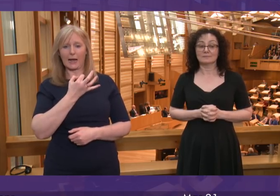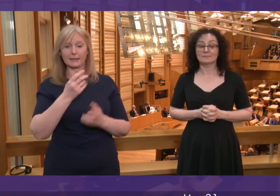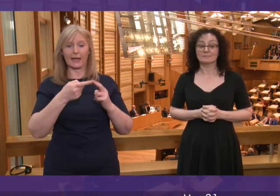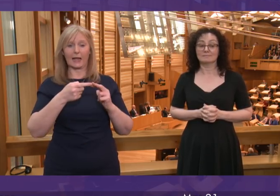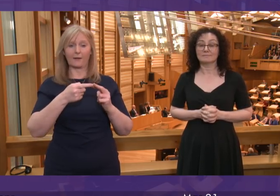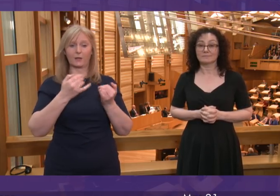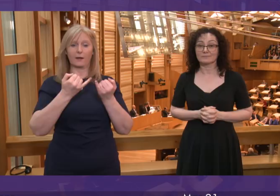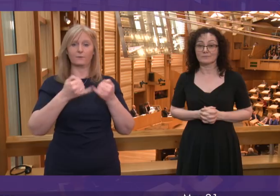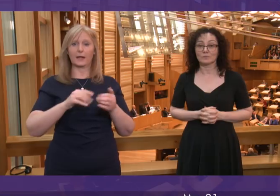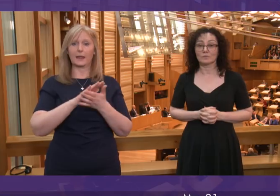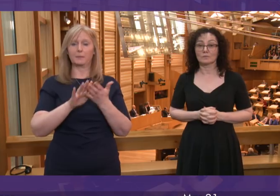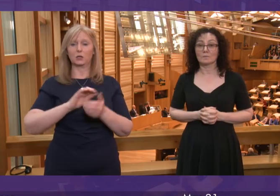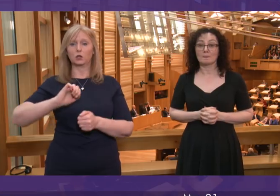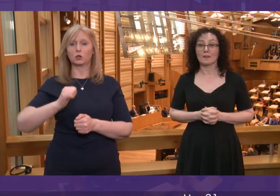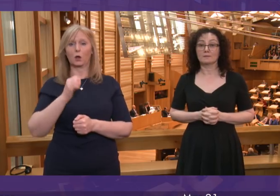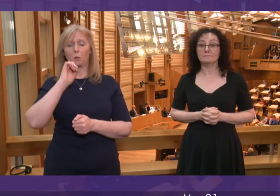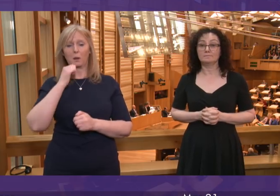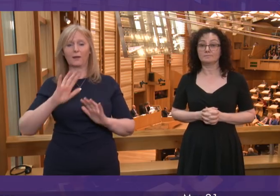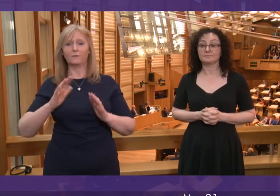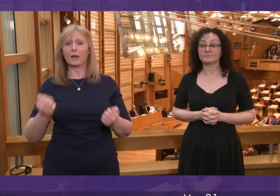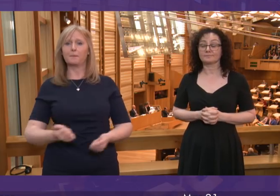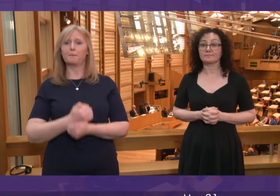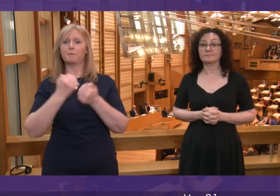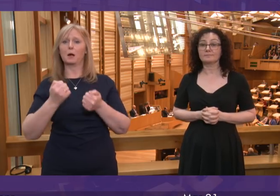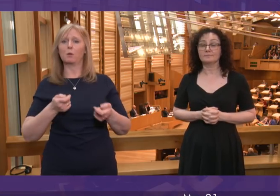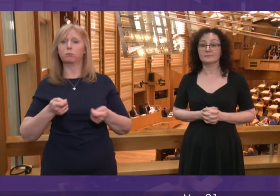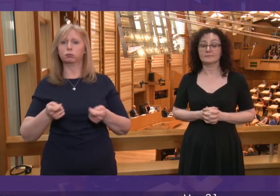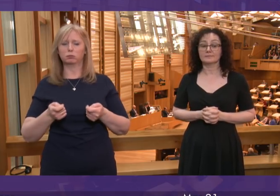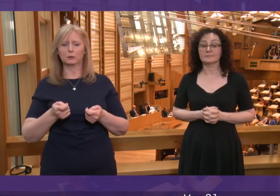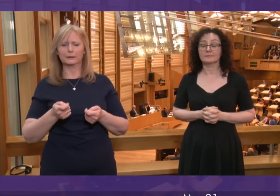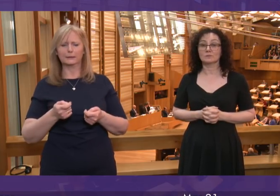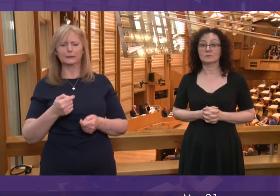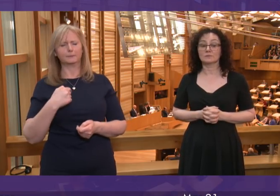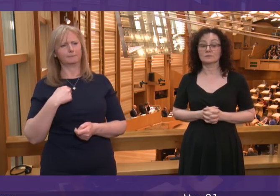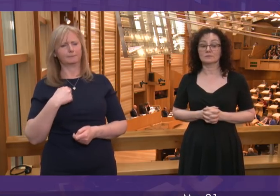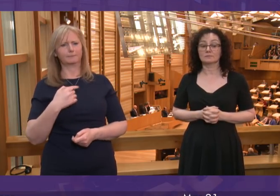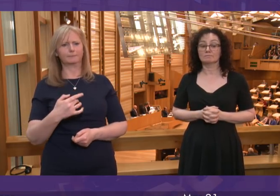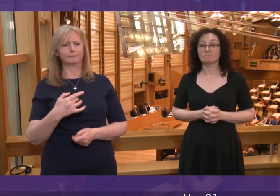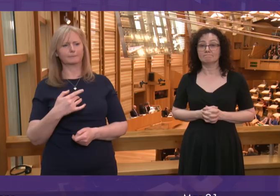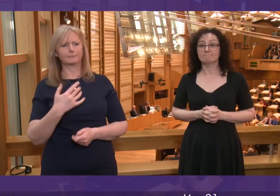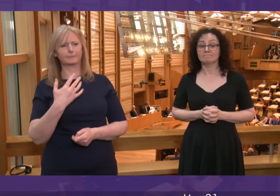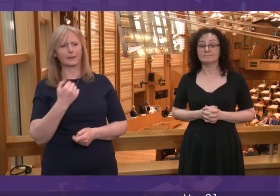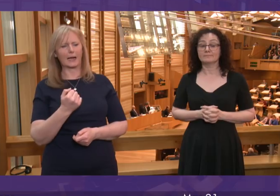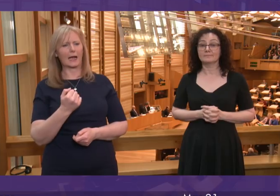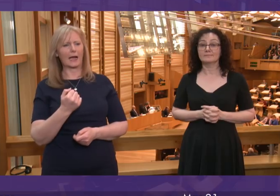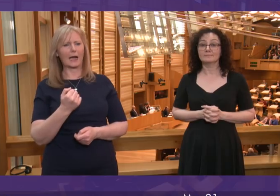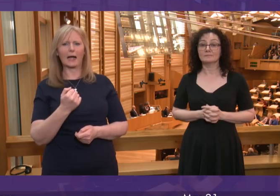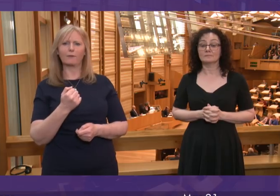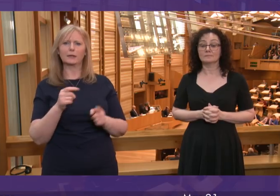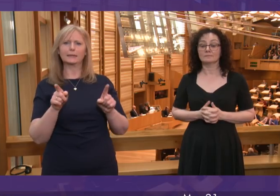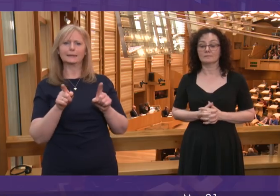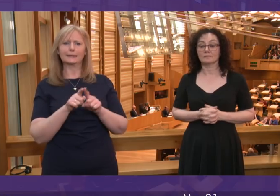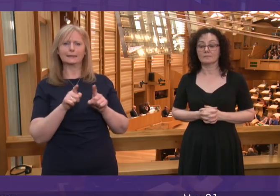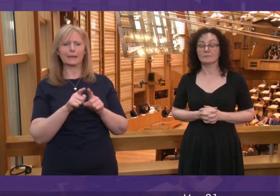should just be powerless in the face of the disaster of Brexit. I oppose Brexit as he does, but there was nothing inevitable